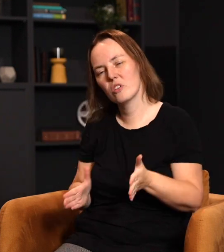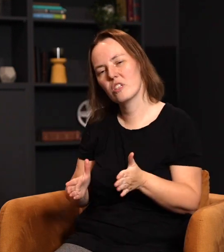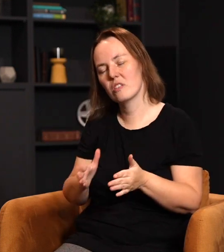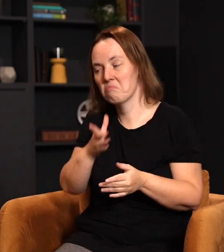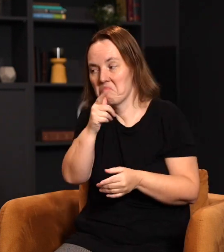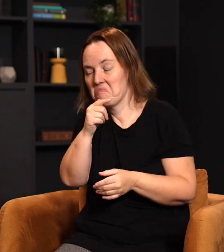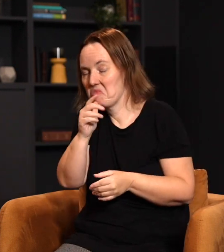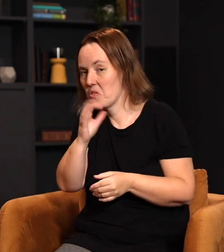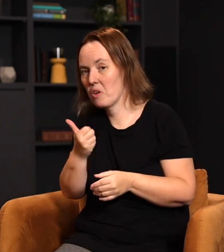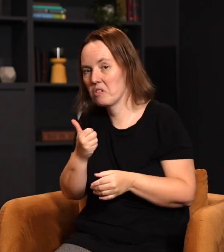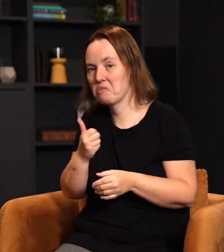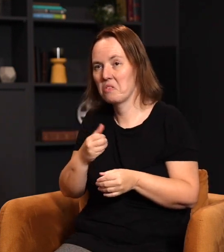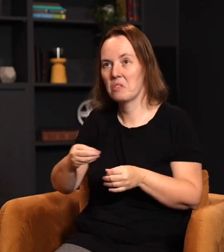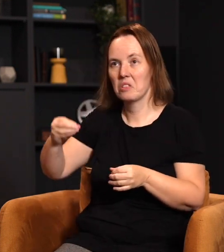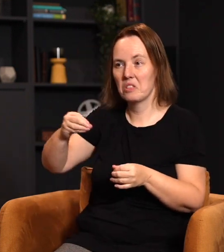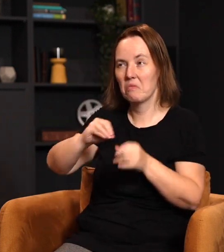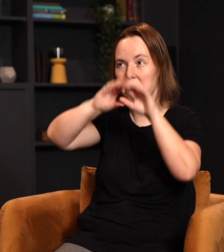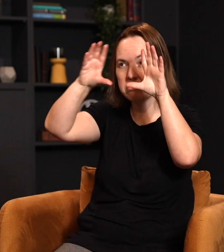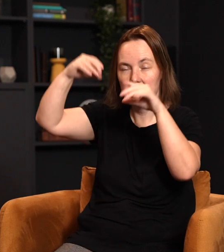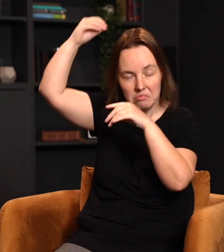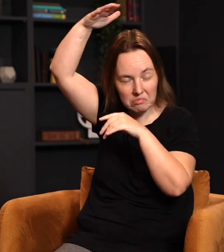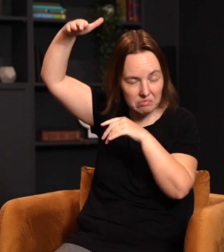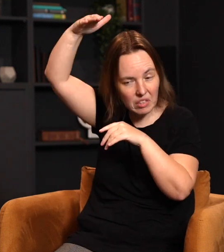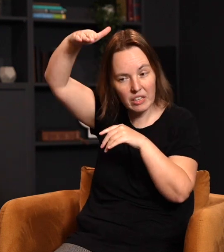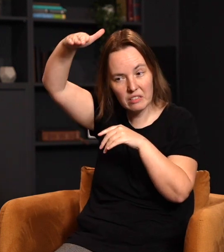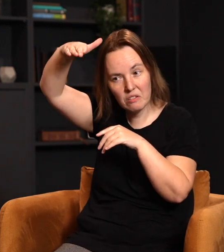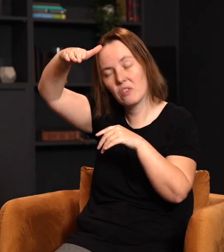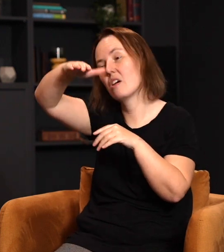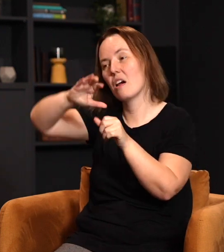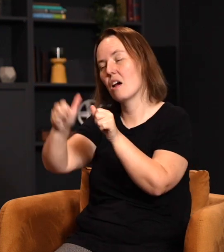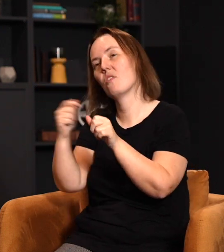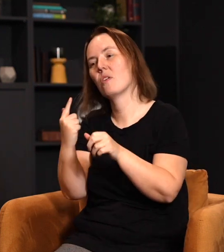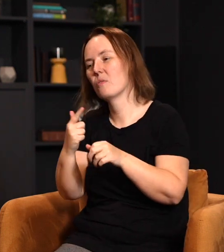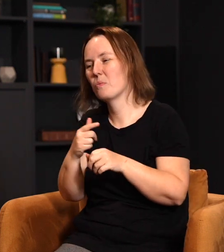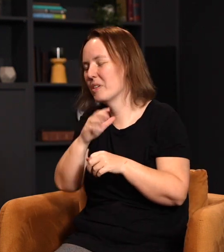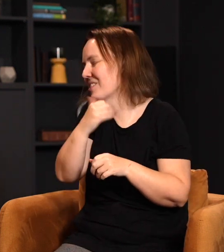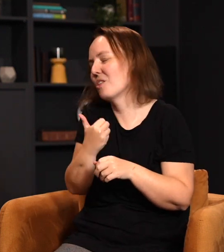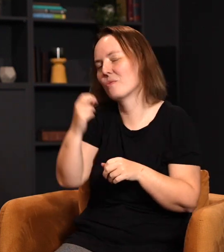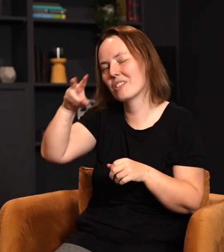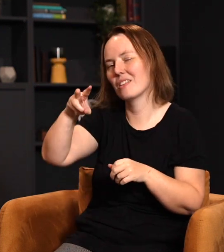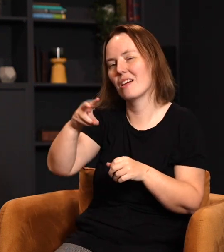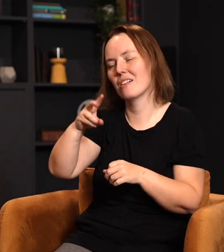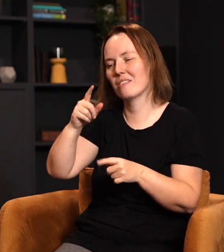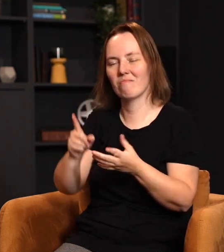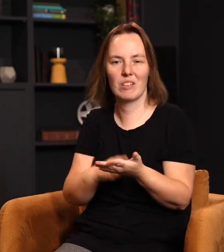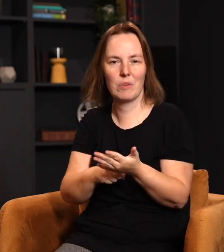them. There was a light, a light. He said, I knew exactly who they were. Now, we don't see that sometimes, but I promise you,